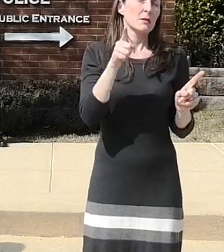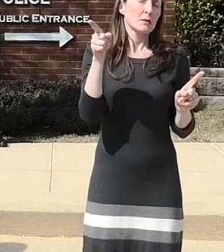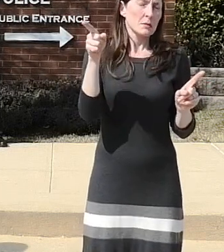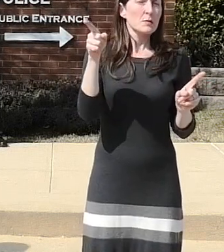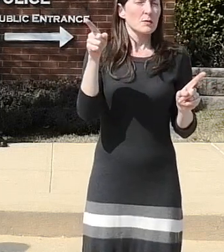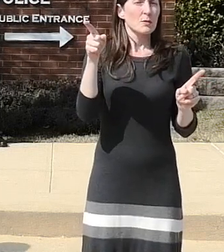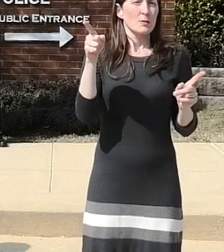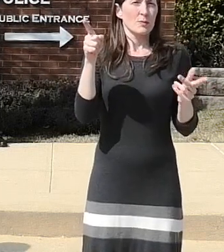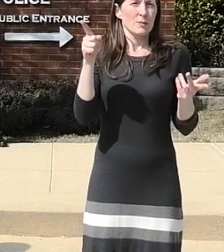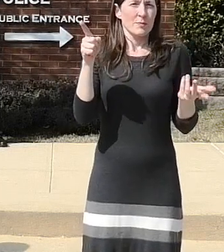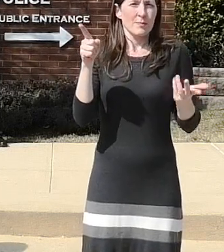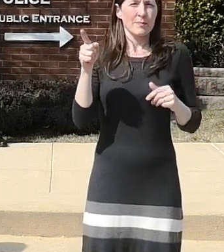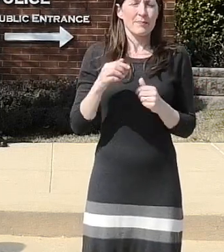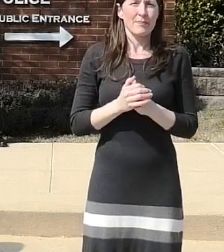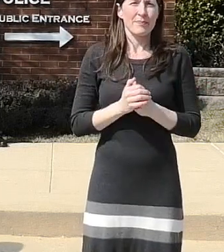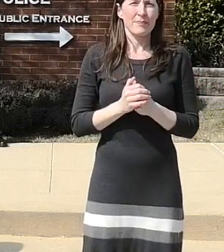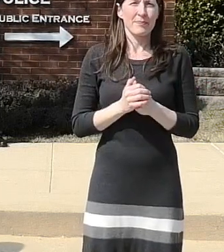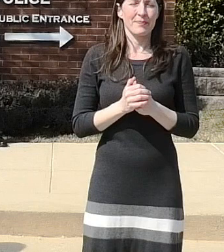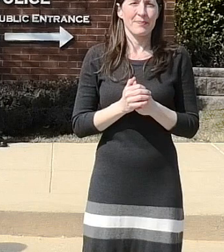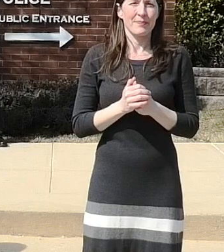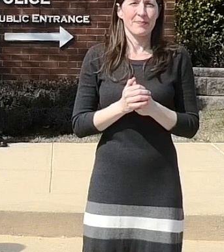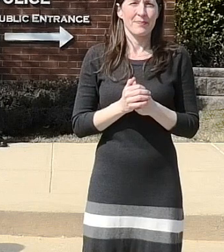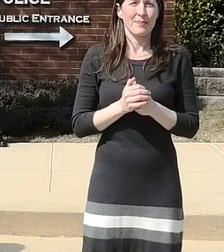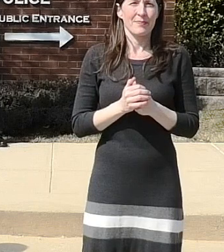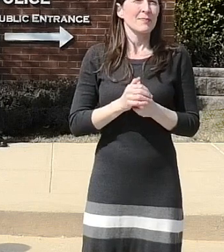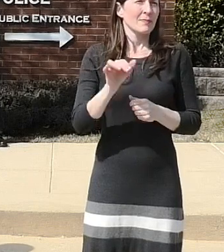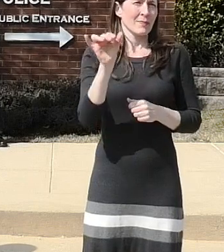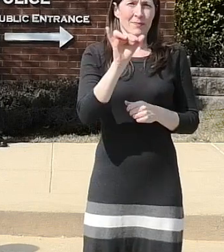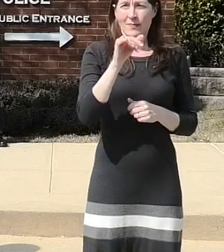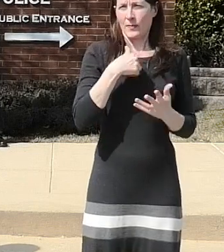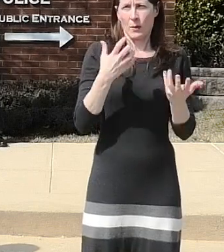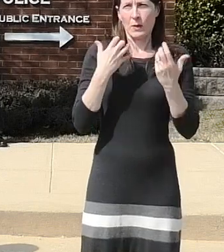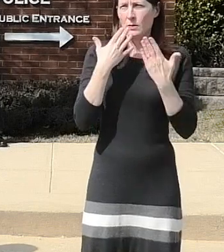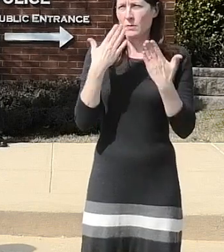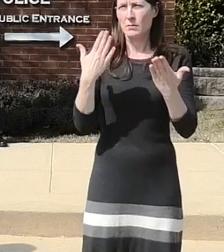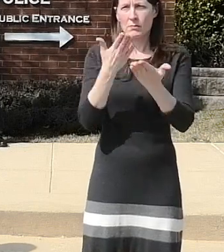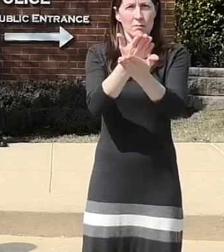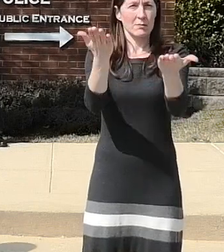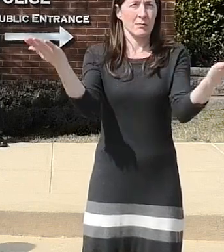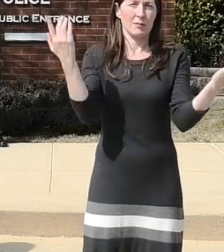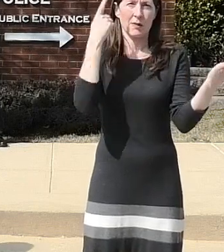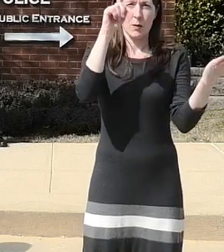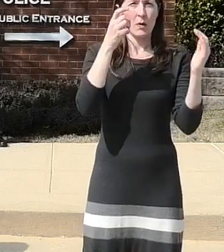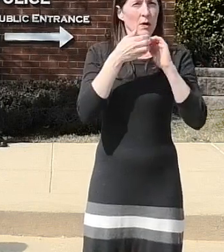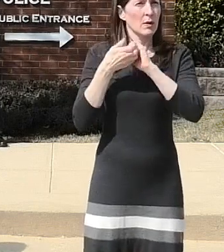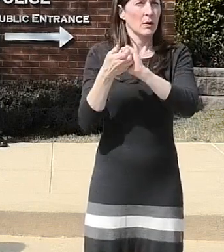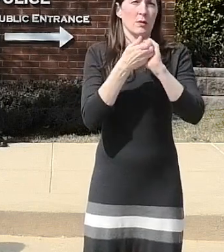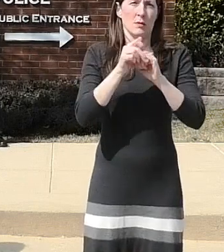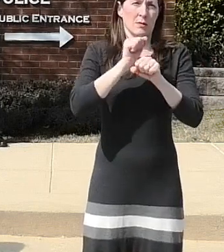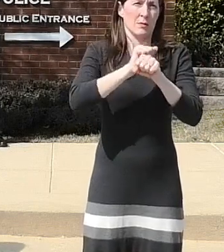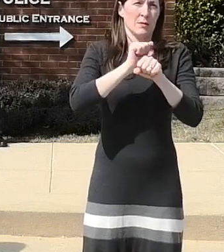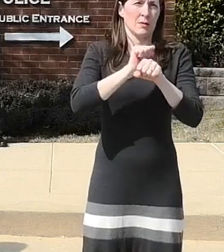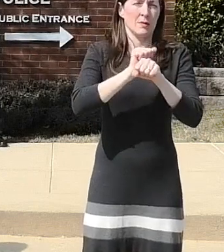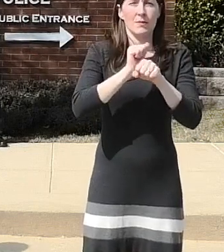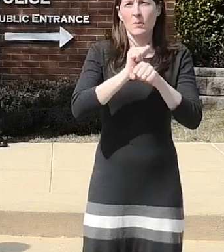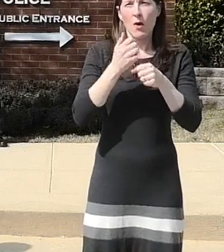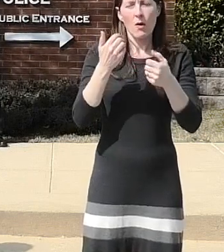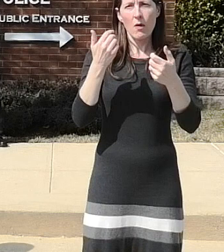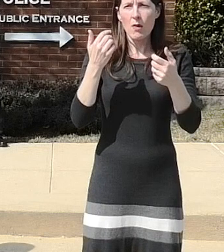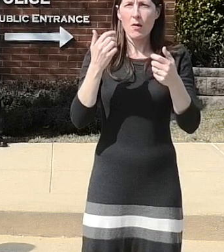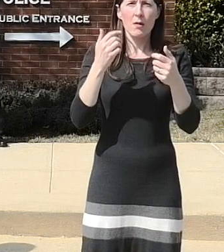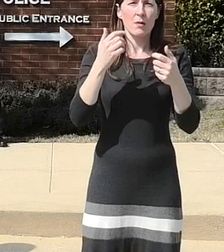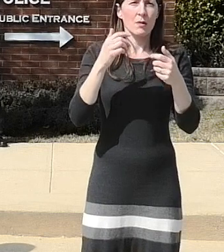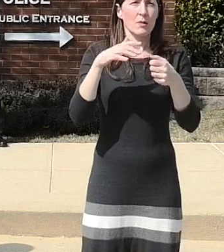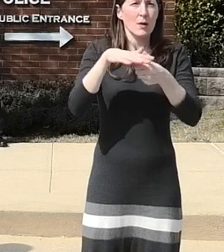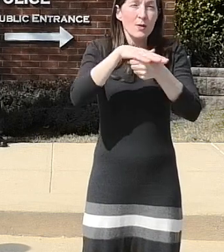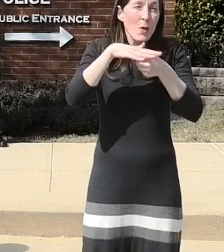earlier um i would just like to also say i'd like to thank everybody for the collaborative effort for all the local jurisdictions uh and for the